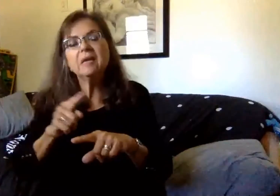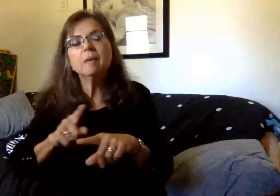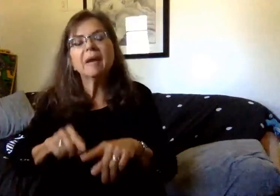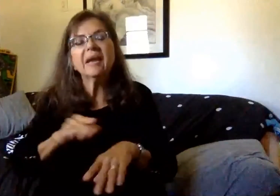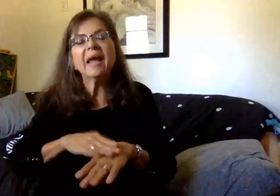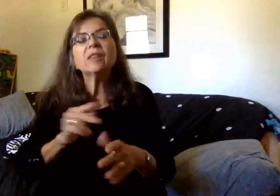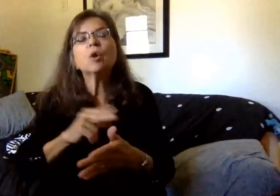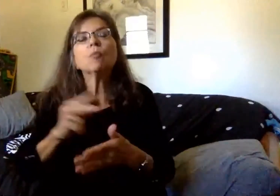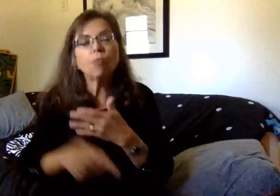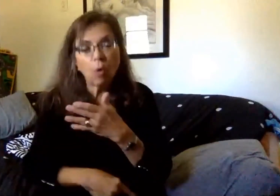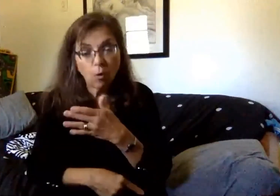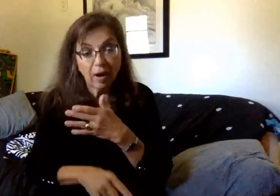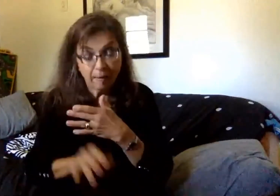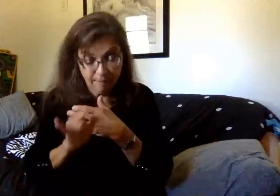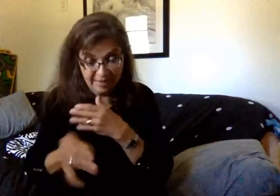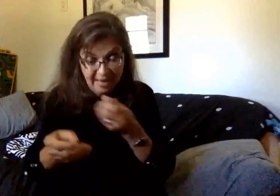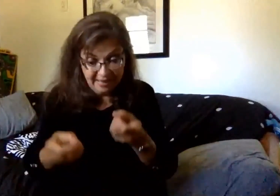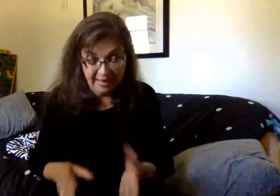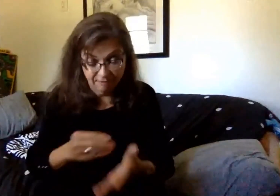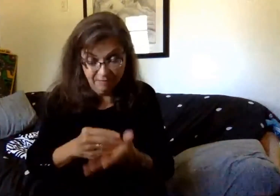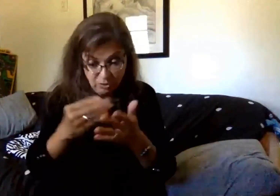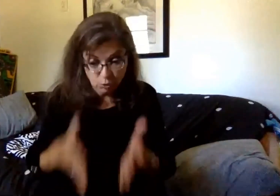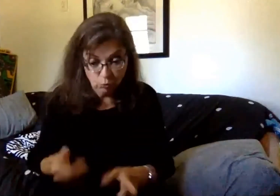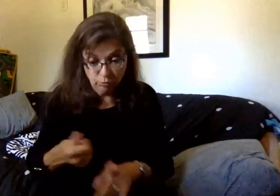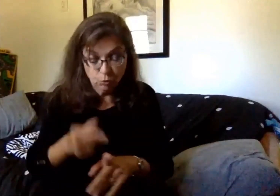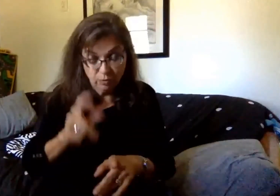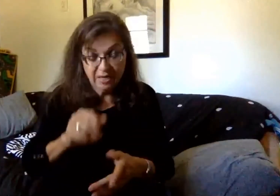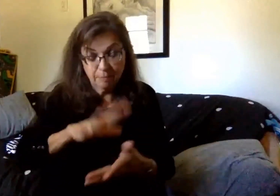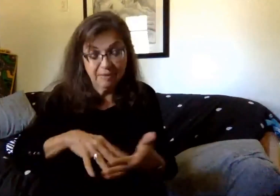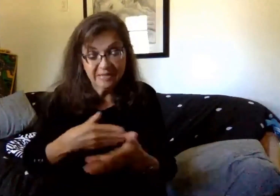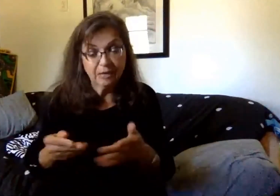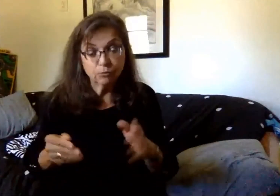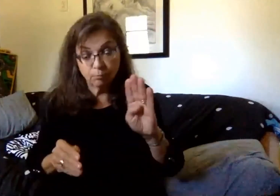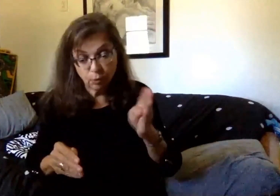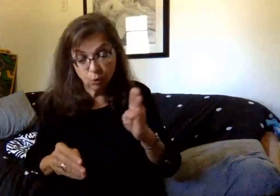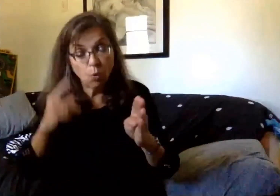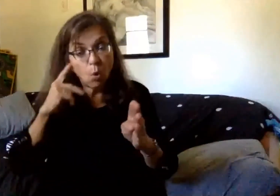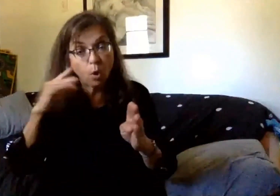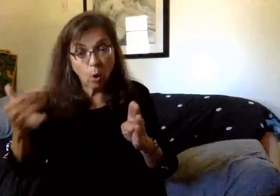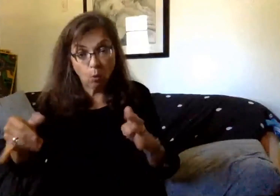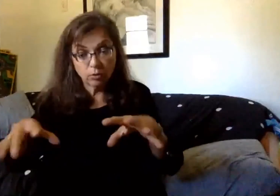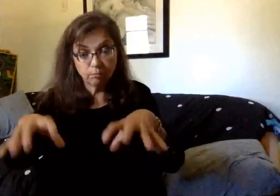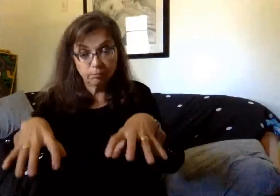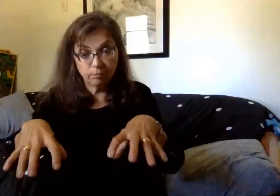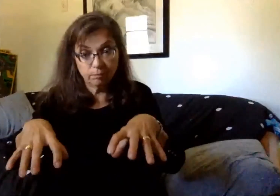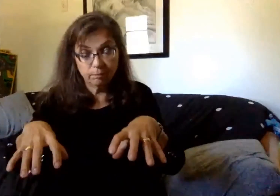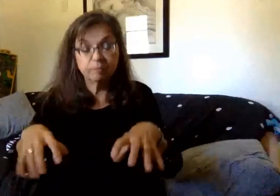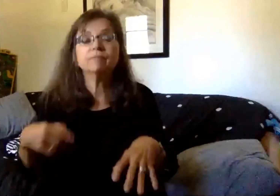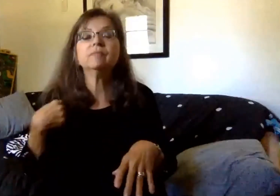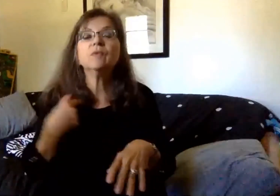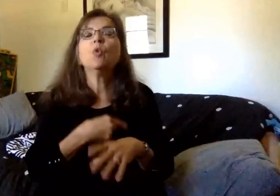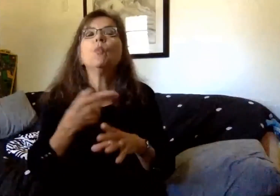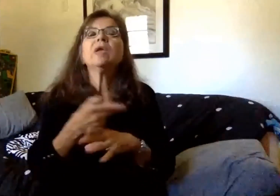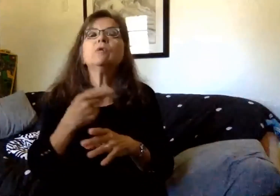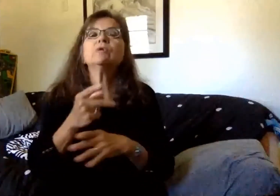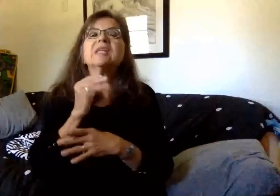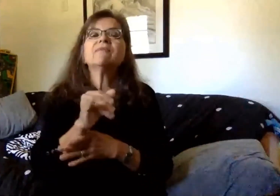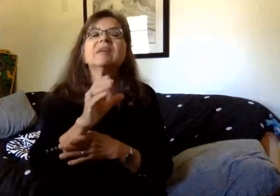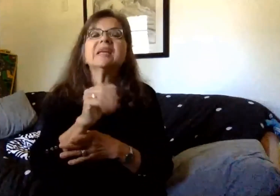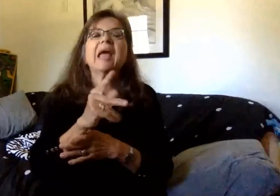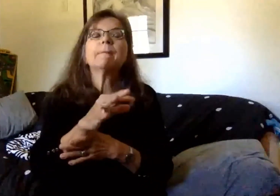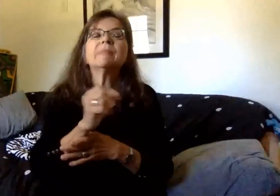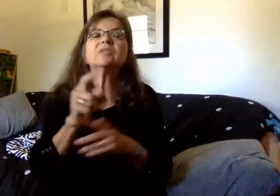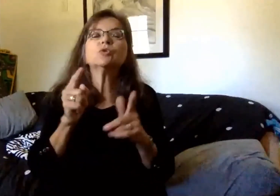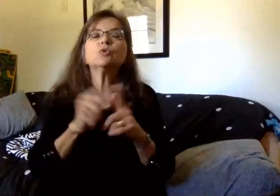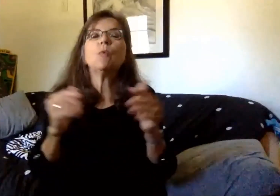This left the students that needed to be scheduled into the blue and gold hybrid groups. We then used Infinite Campus to balance